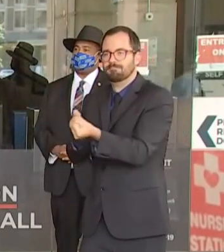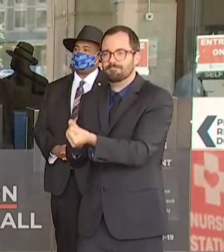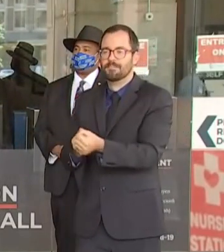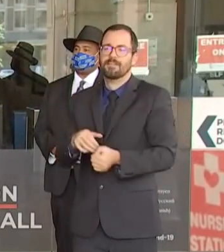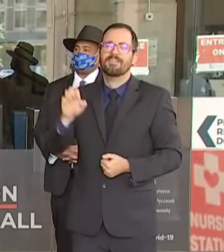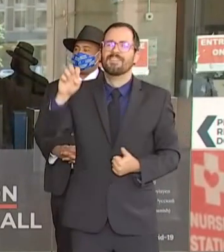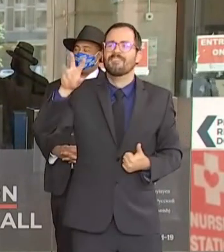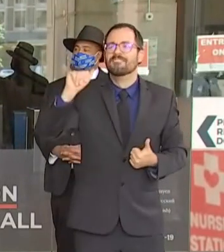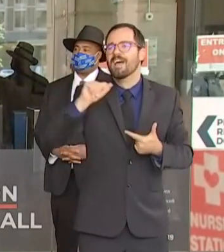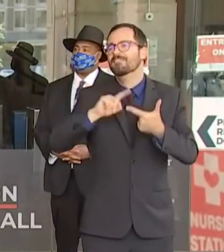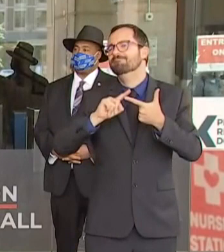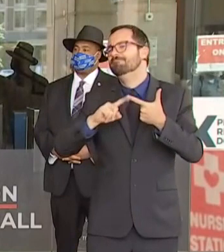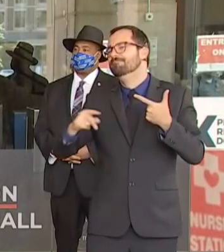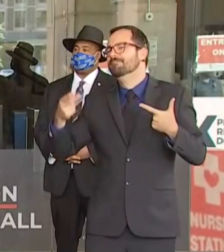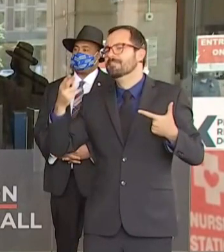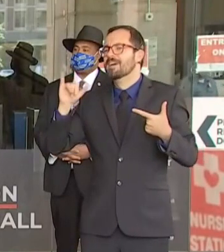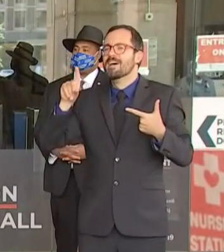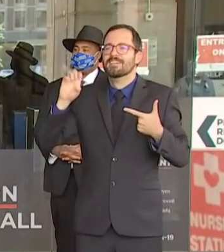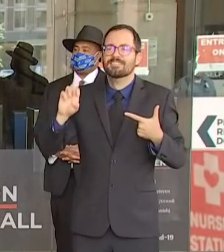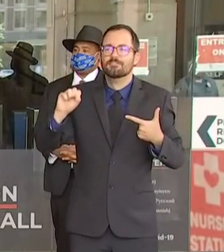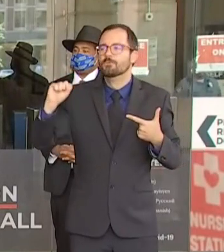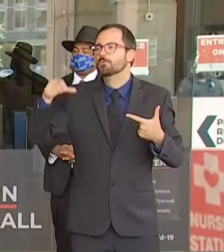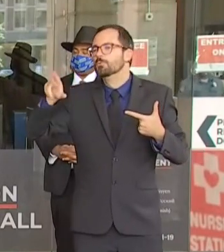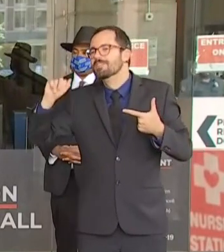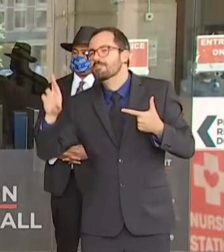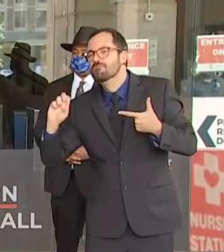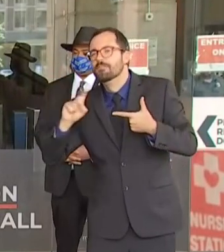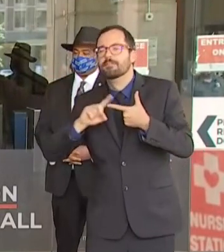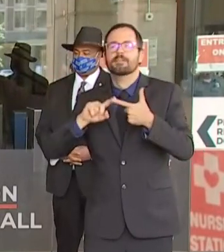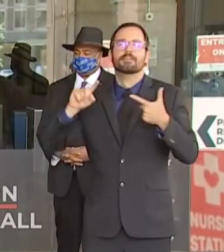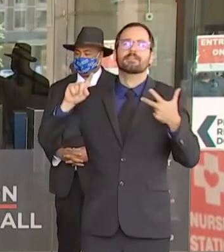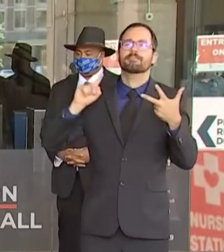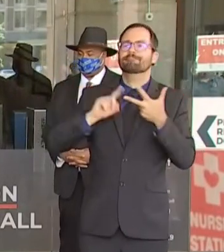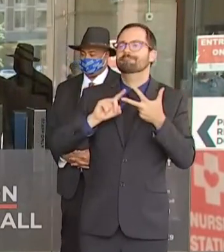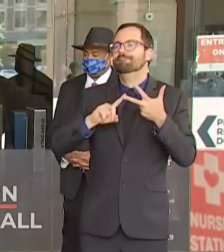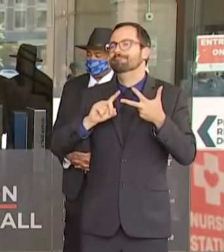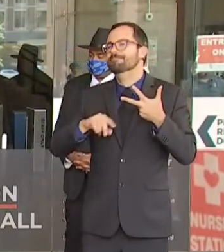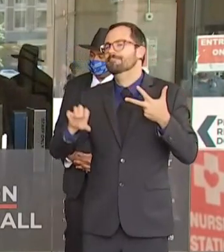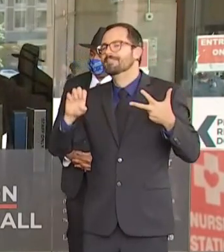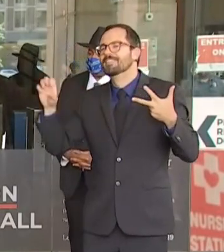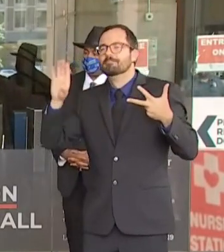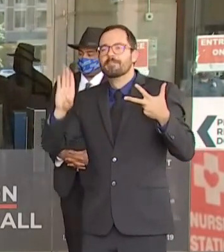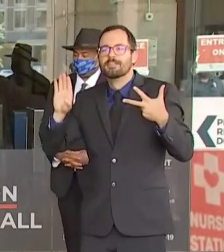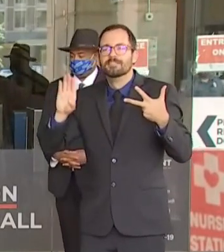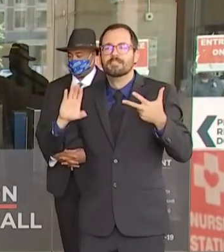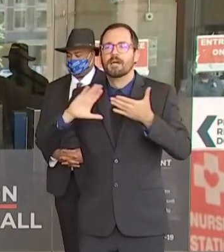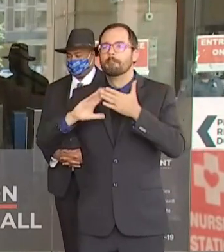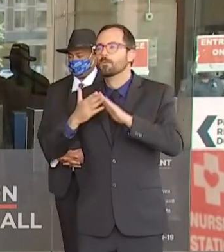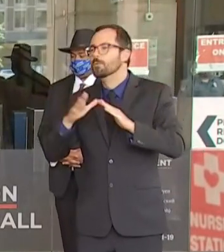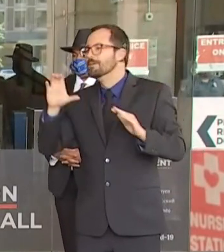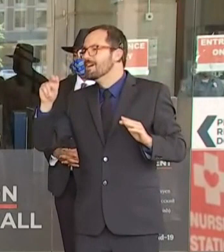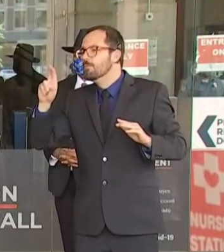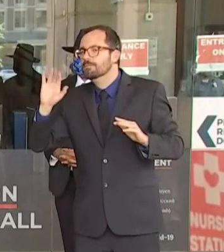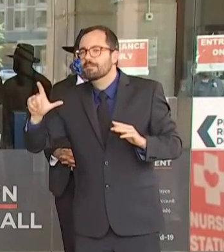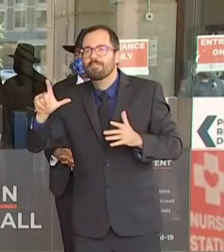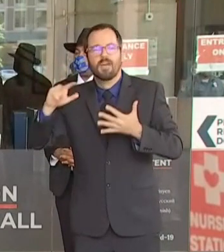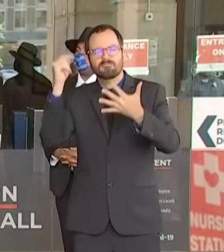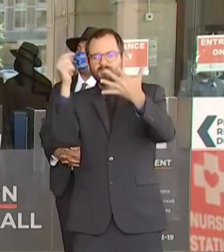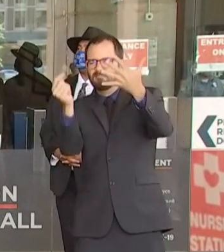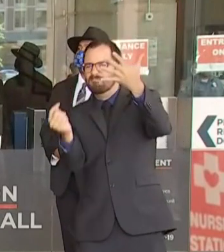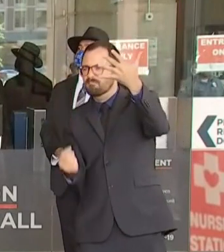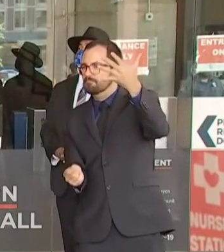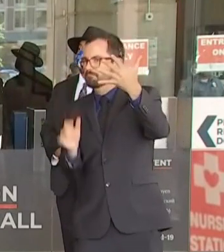Force based in Jamaica Plain, the East Boston Ecumenical Community Council and others. At the same time